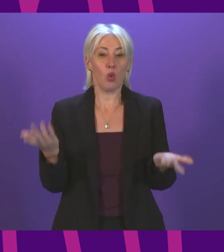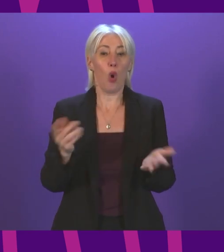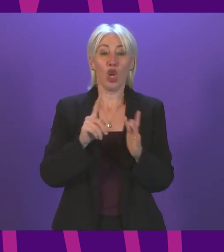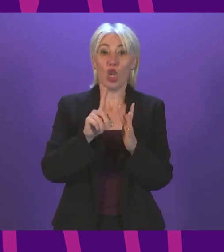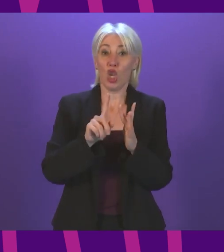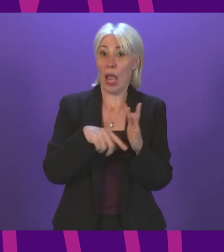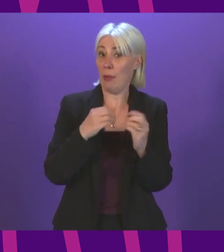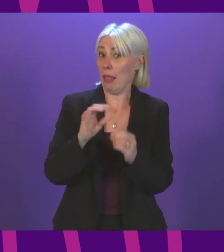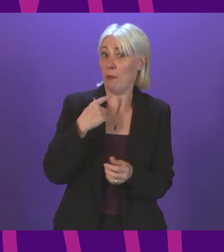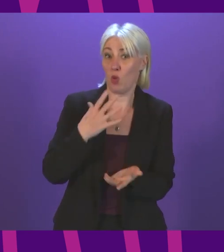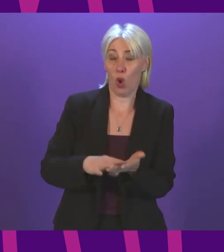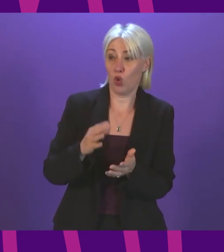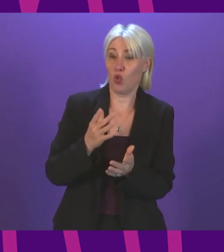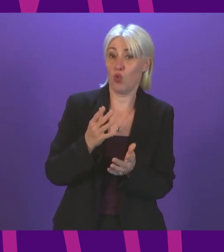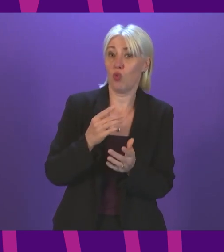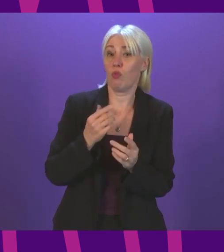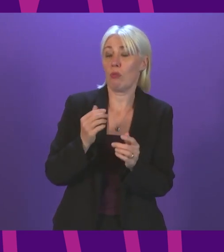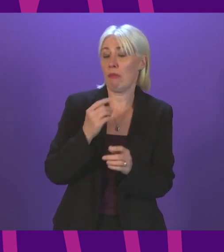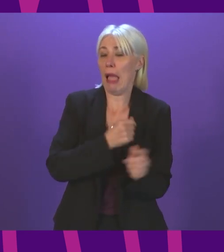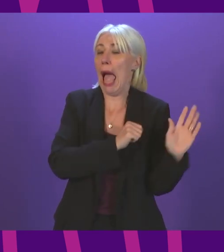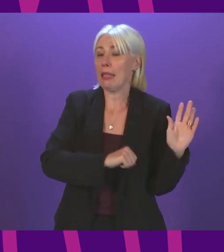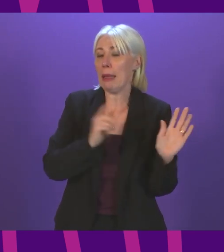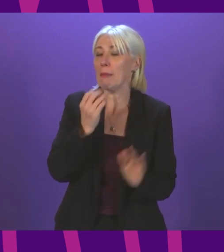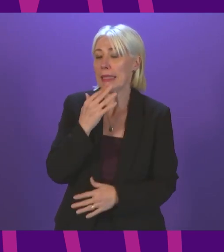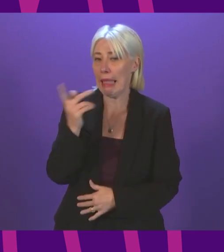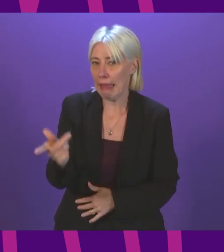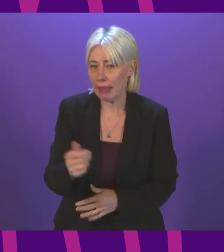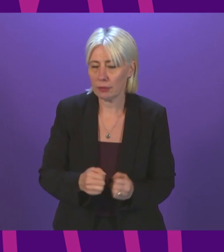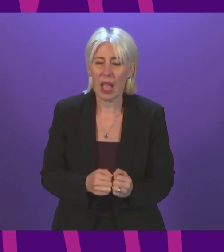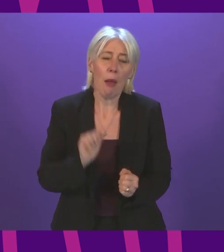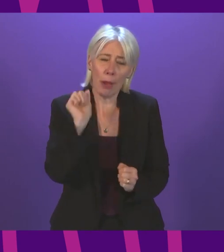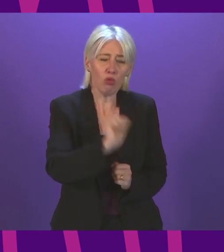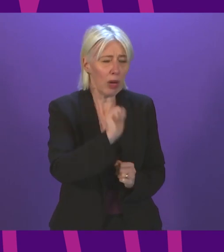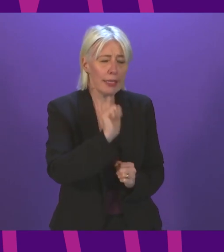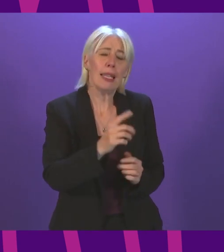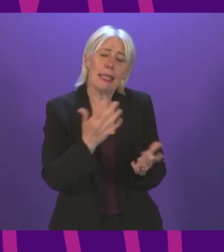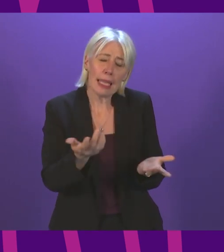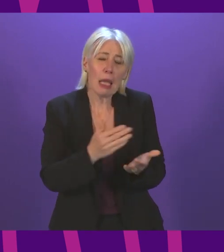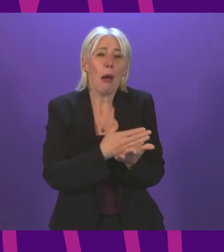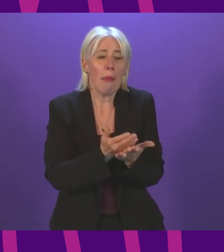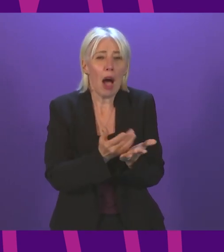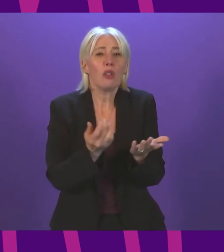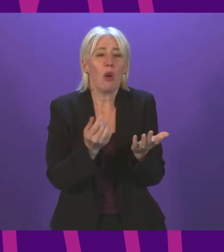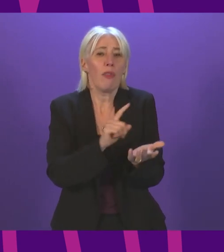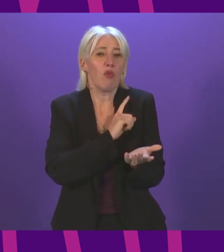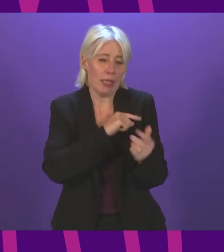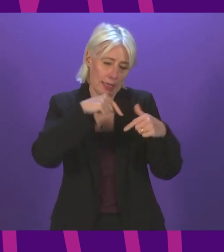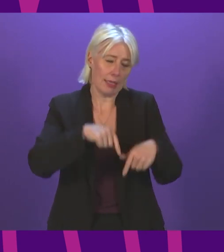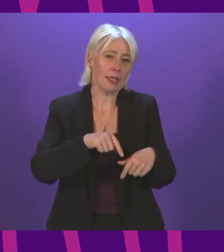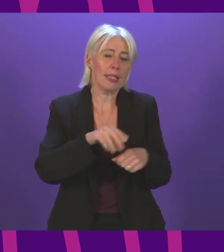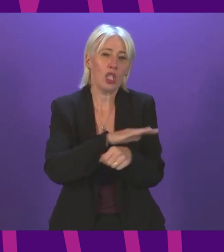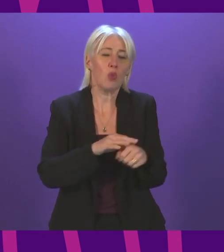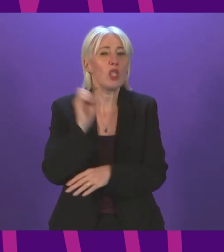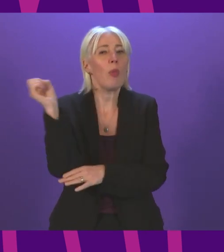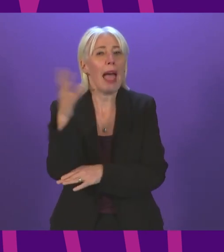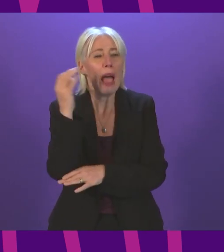to correct the record. Additional bed capacity, yes, of course she is correct that part of the reason and the problems that we're facing is undoubtedly